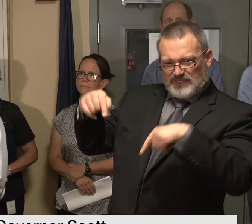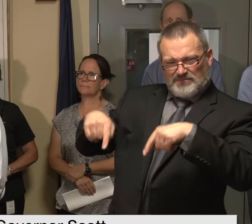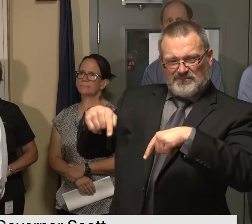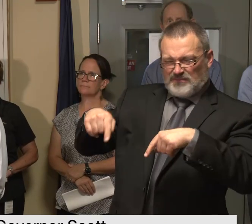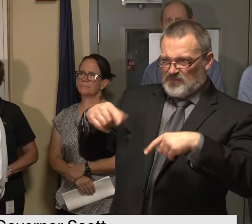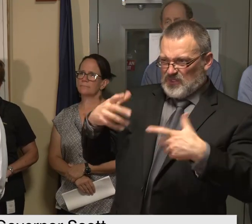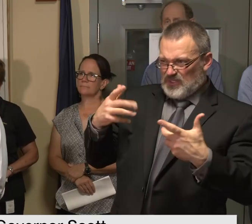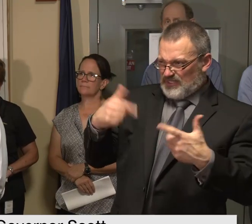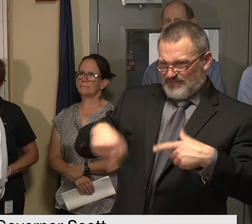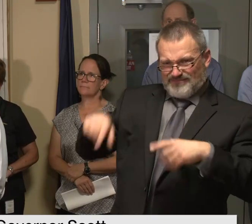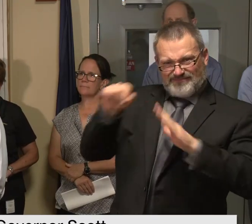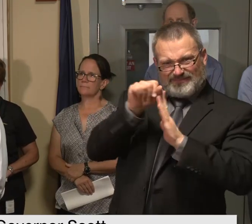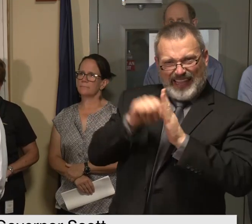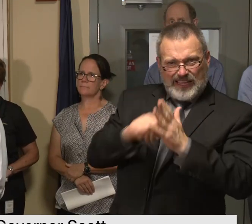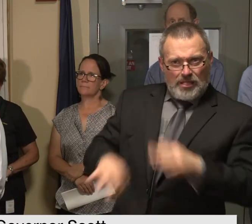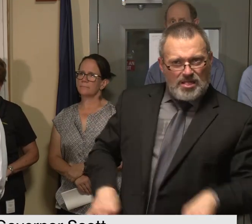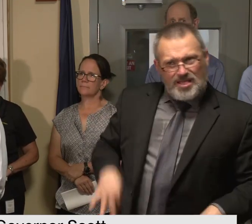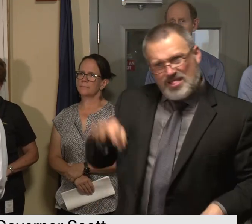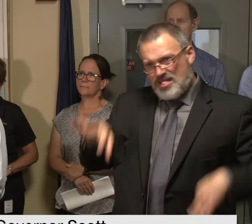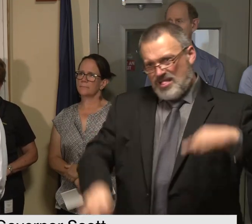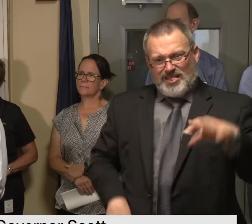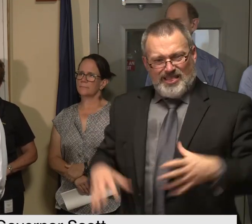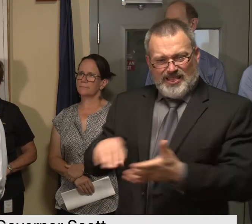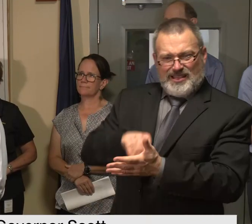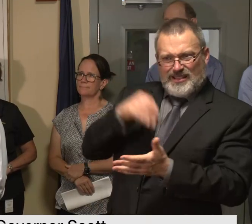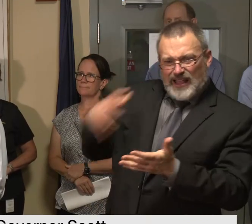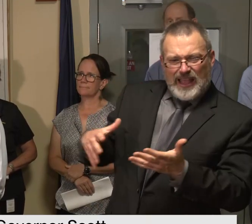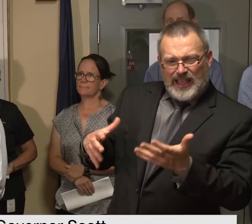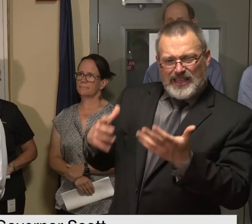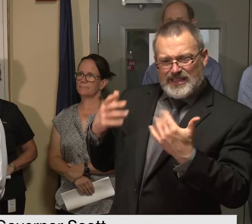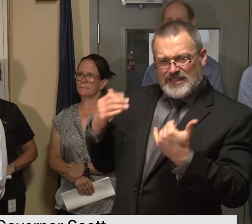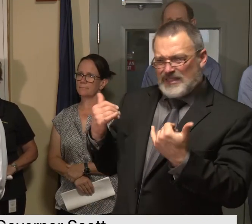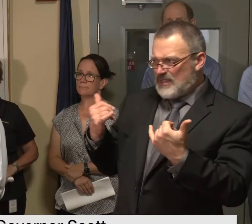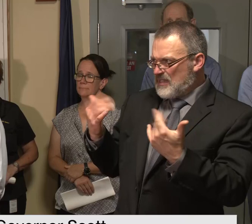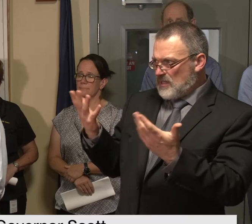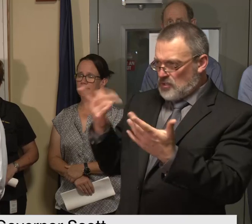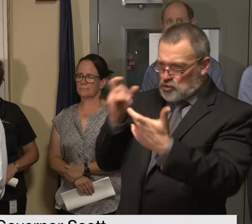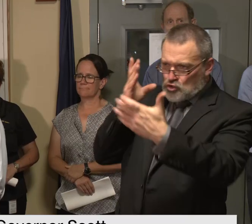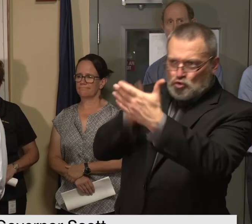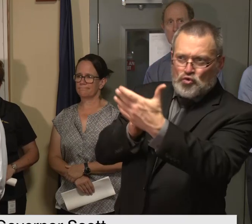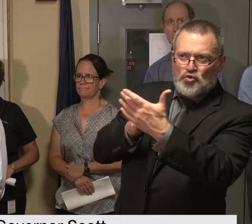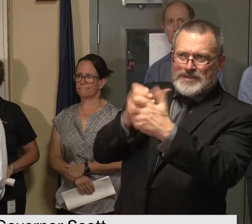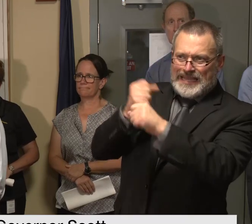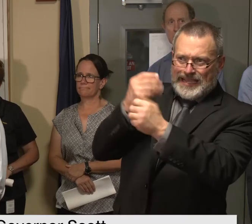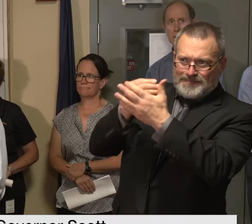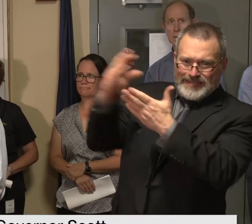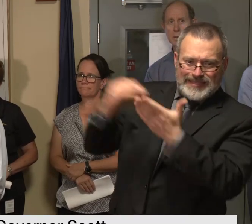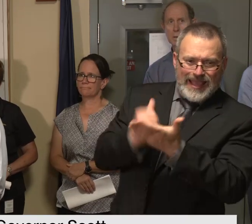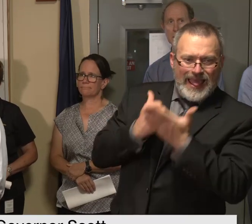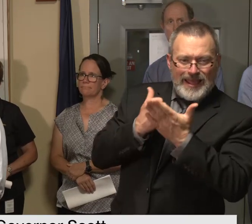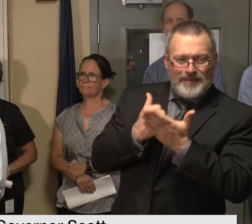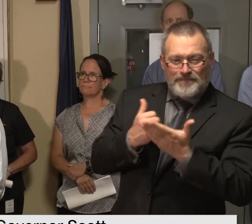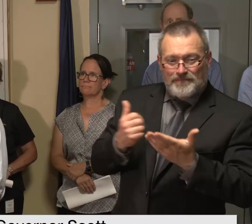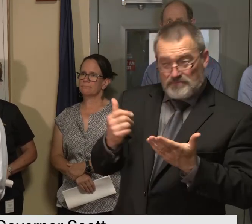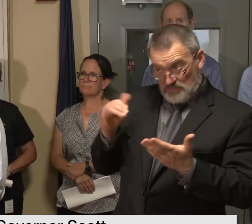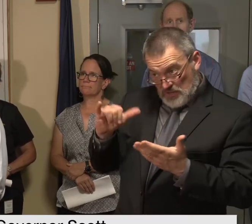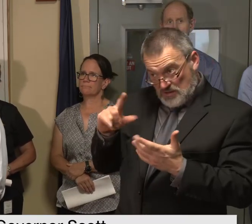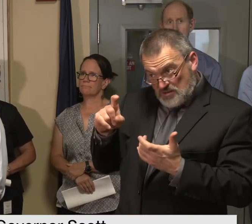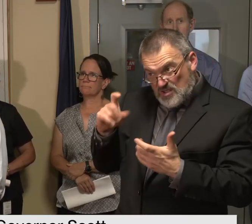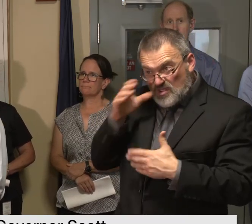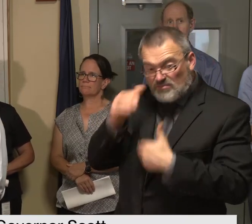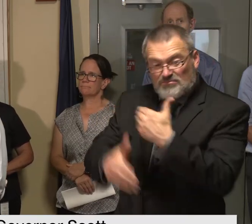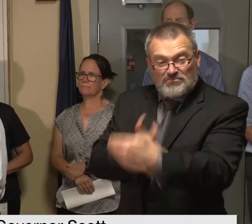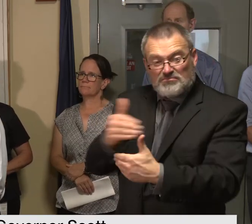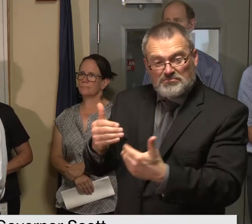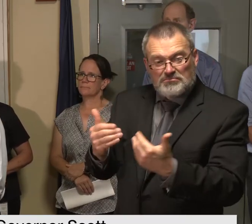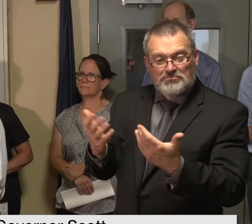looking at right now what are the next steps from the state to to get that rolling if at all and what